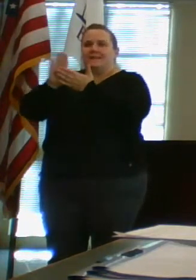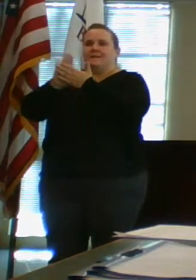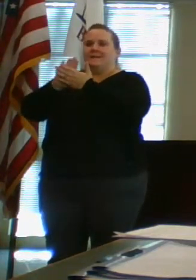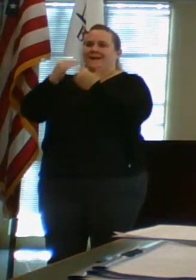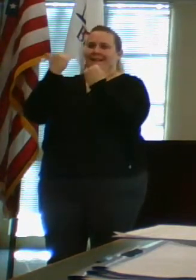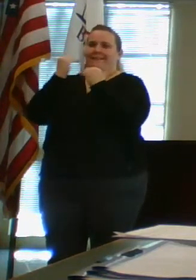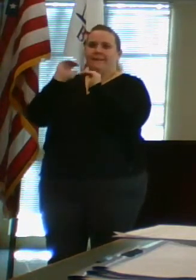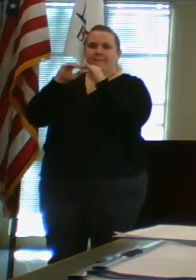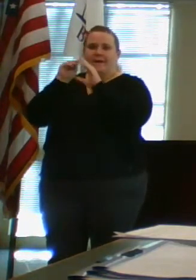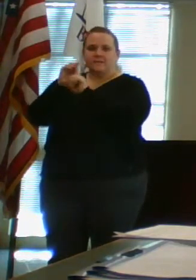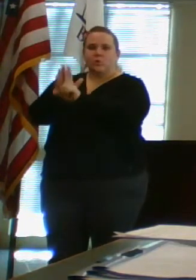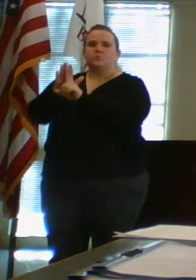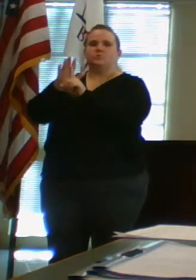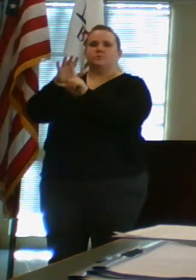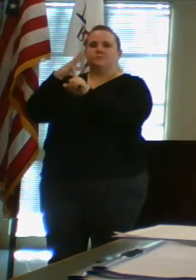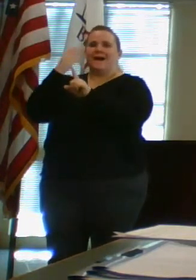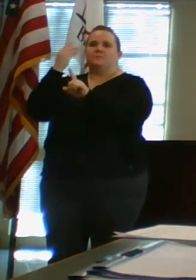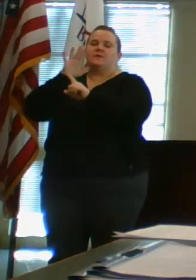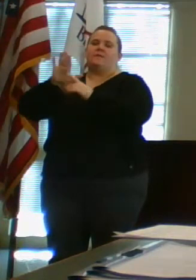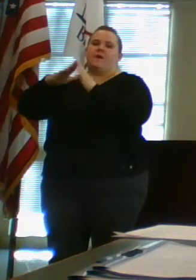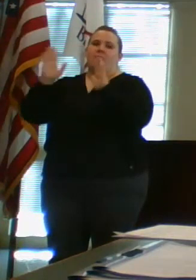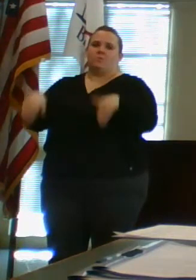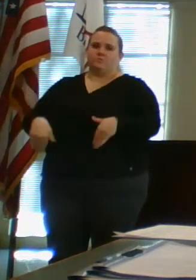outside of their homes.